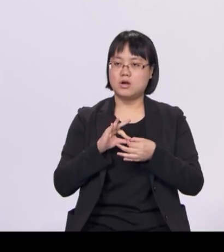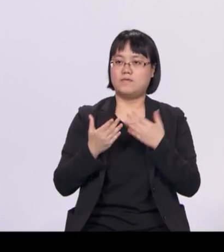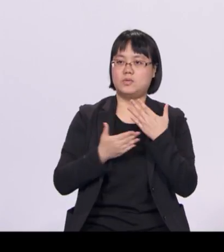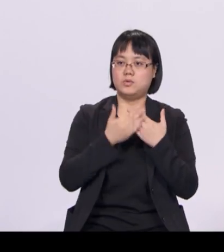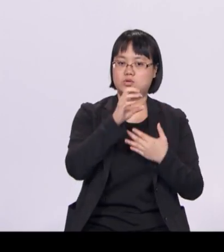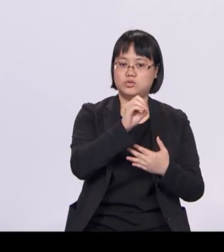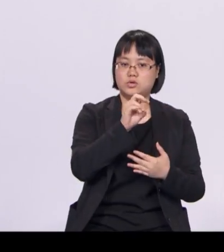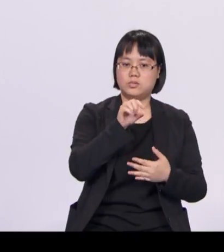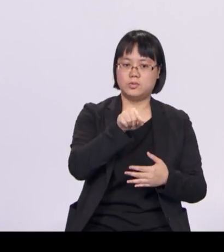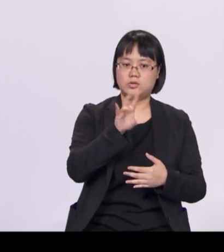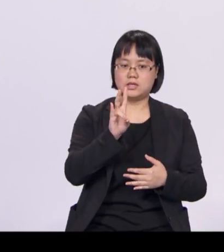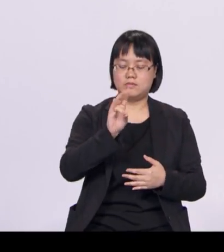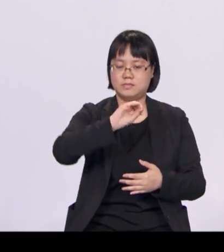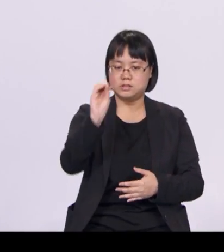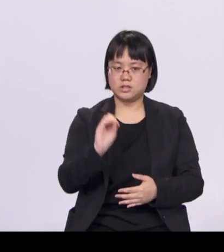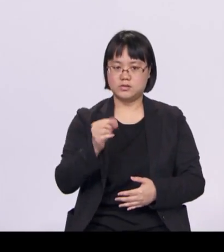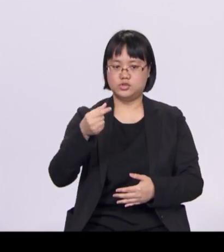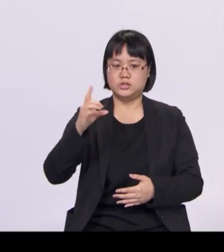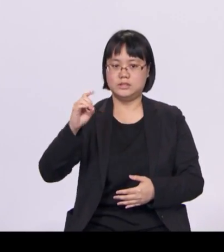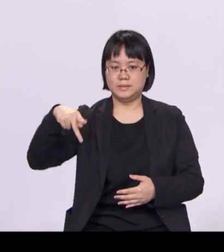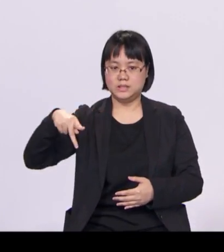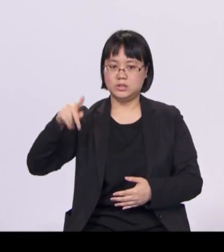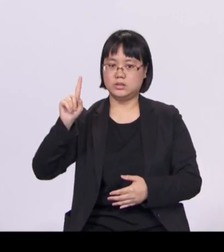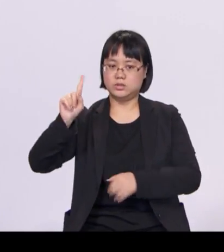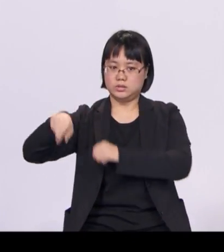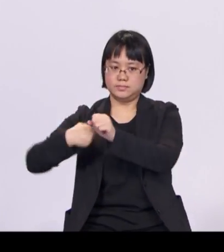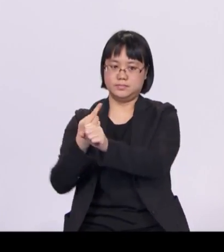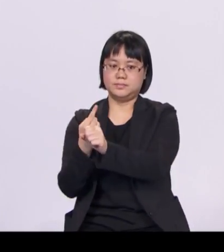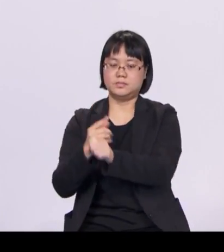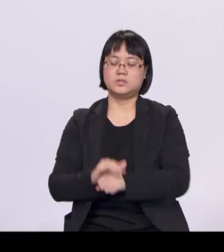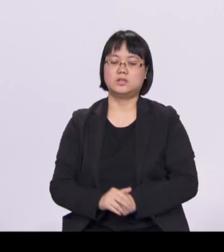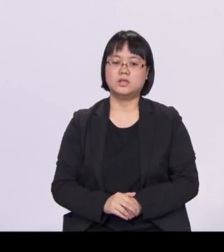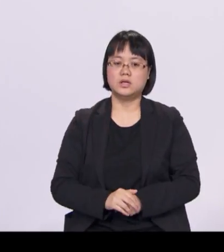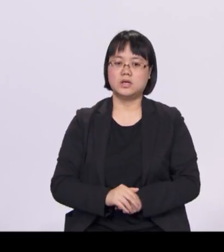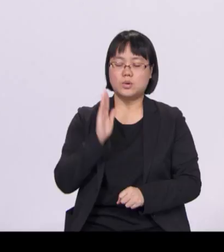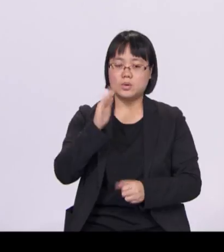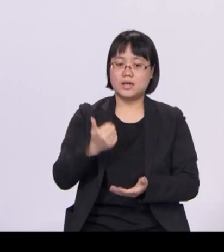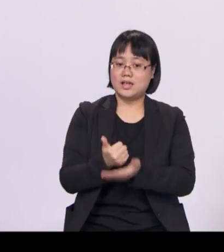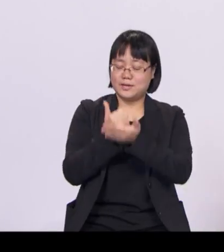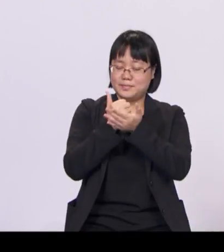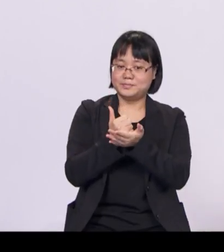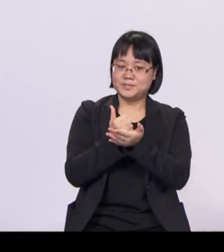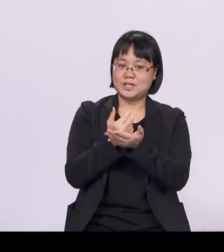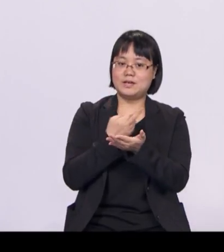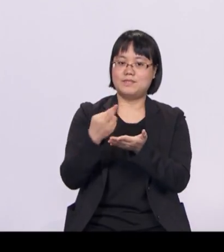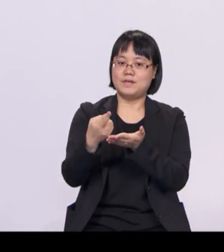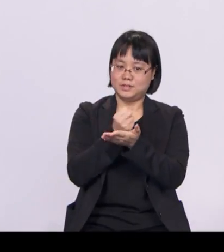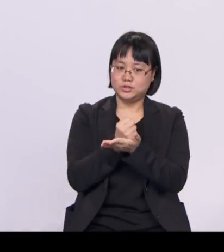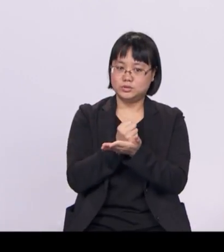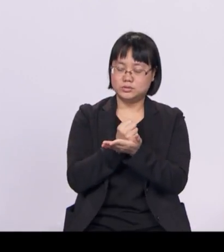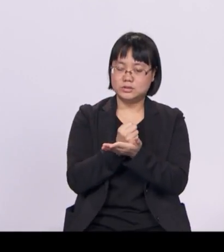of GDP per year. This boost in revenue will be vital in closing this gap.